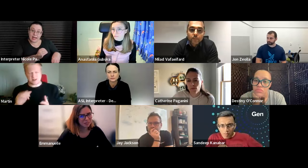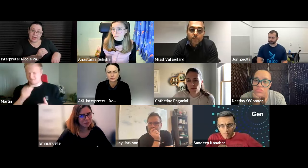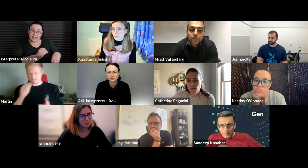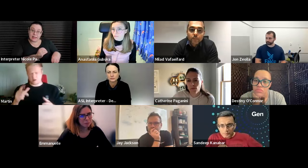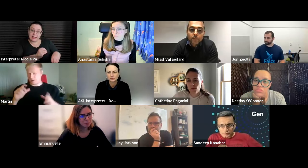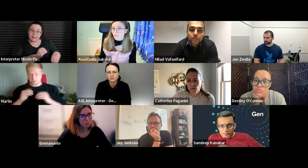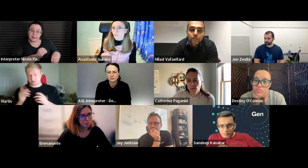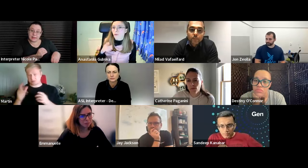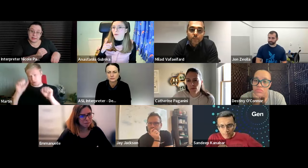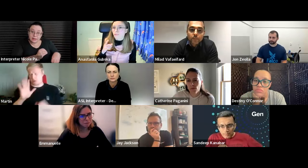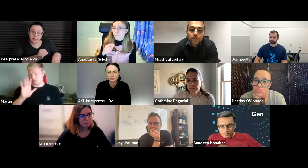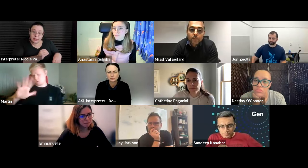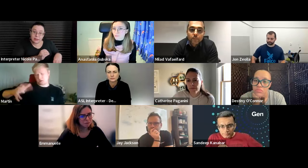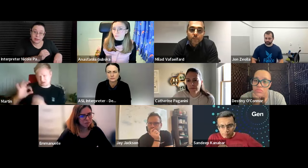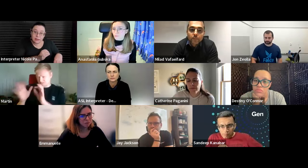and